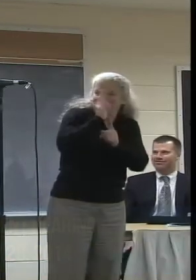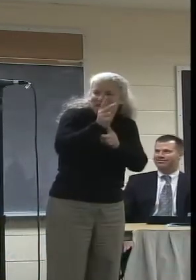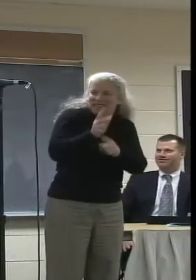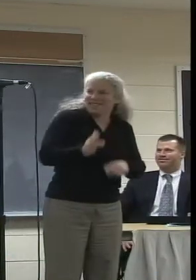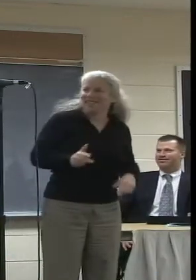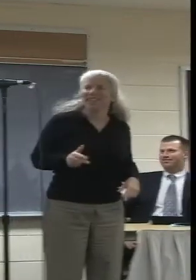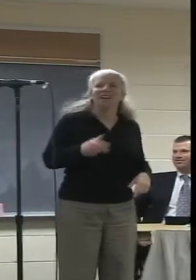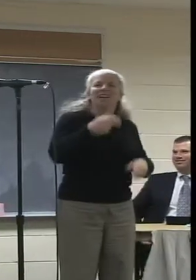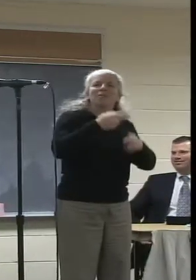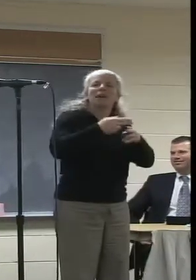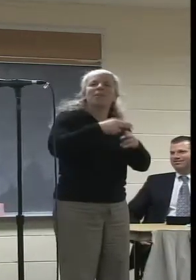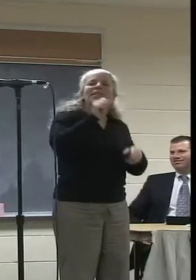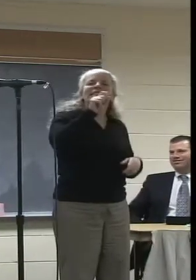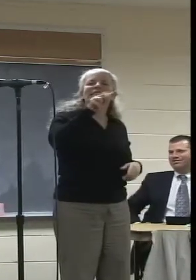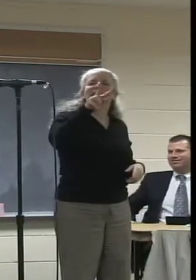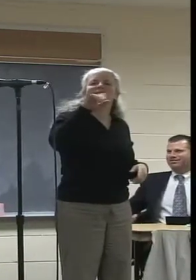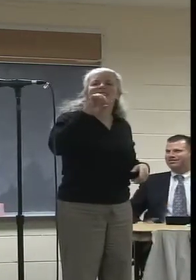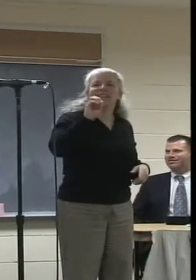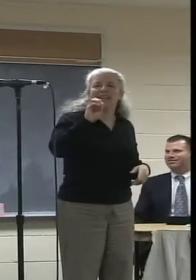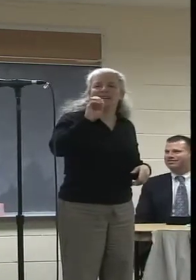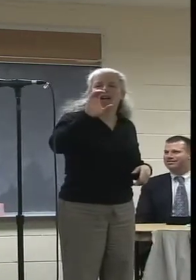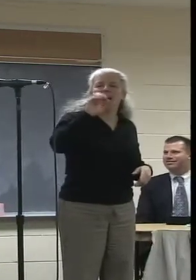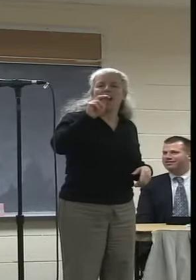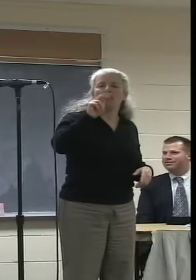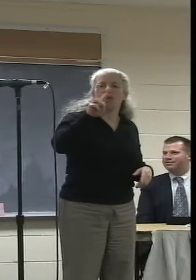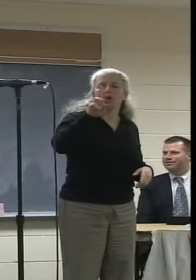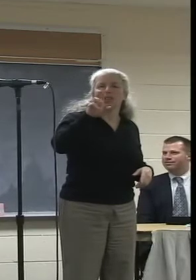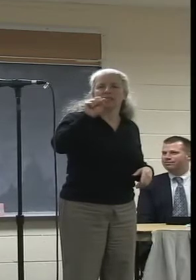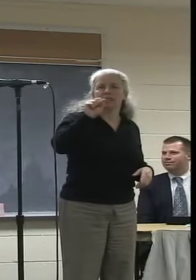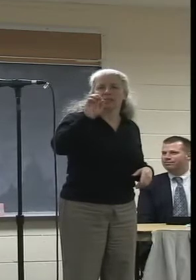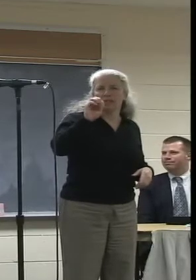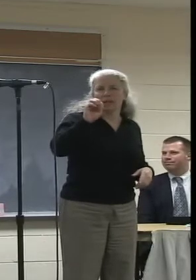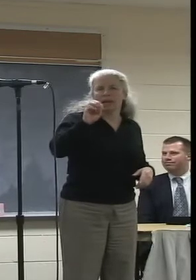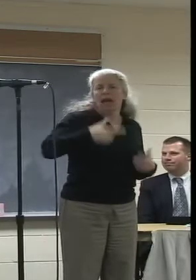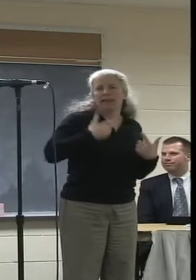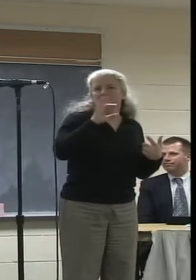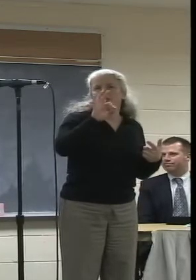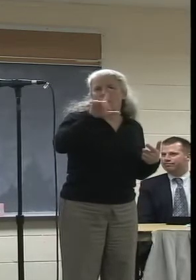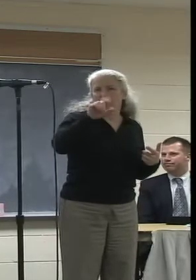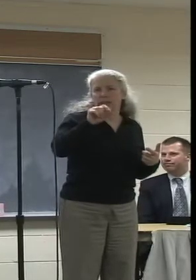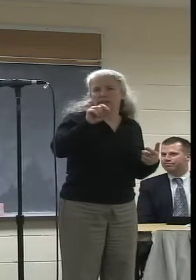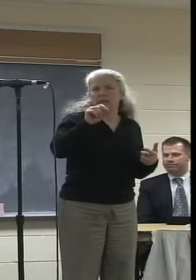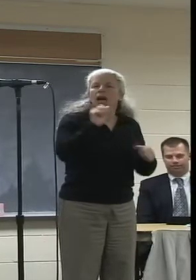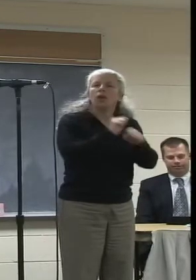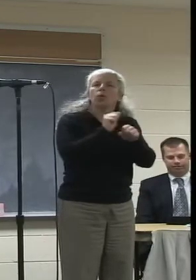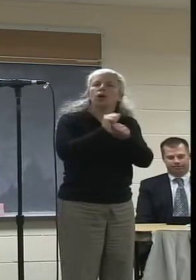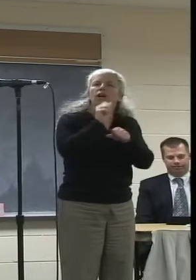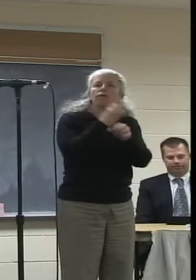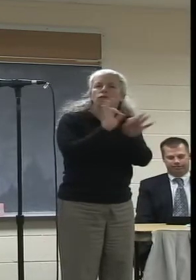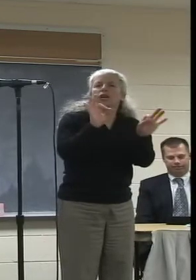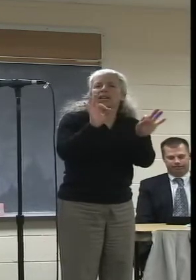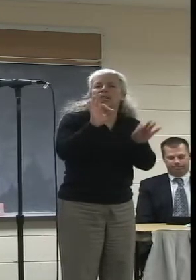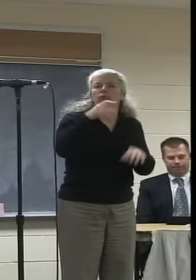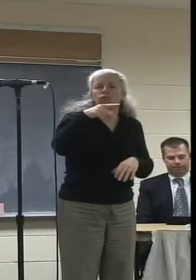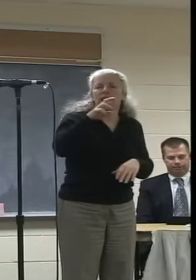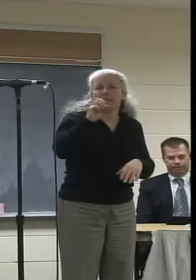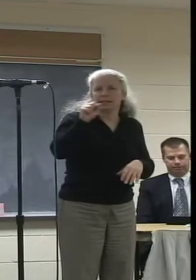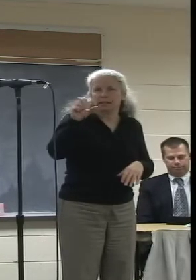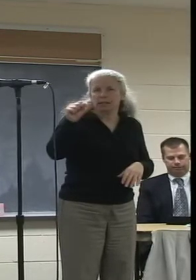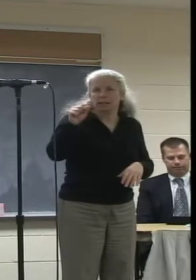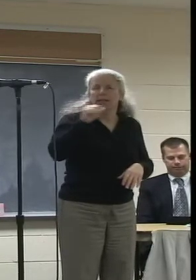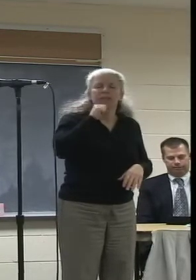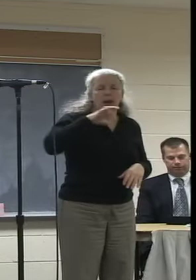My name is Stevie Converse and I live and work in Florence. I'm an outreach manager at Free Press, a nonprofit